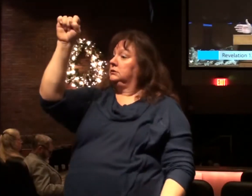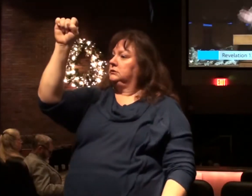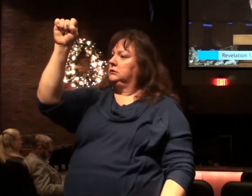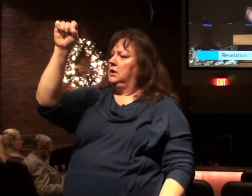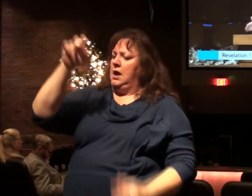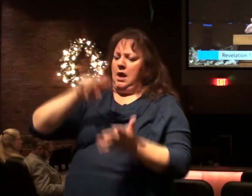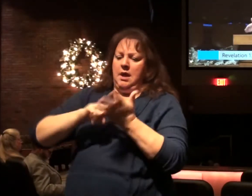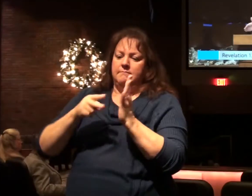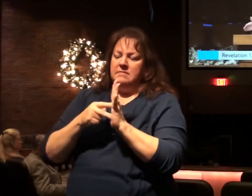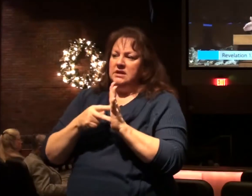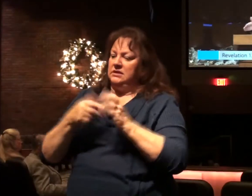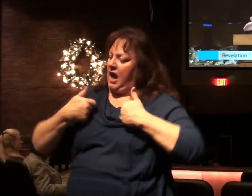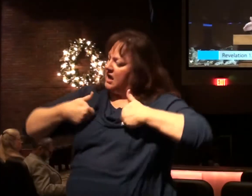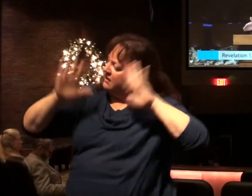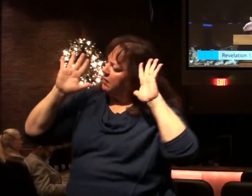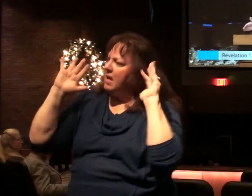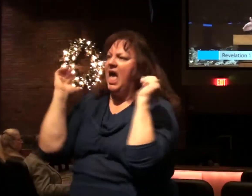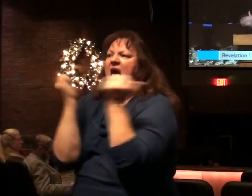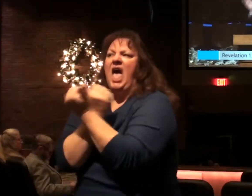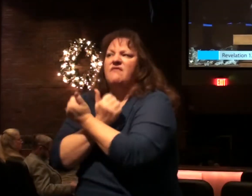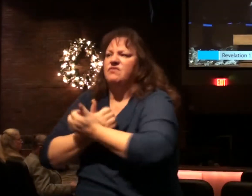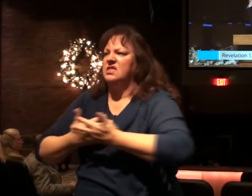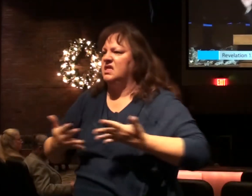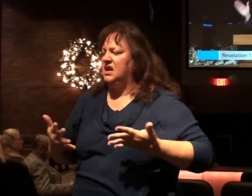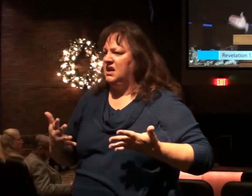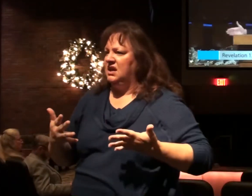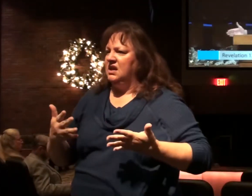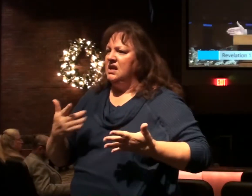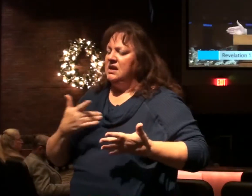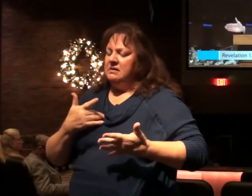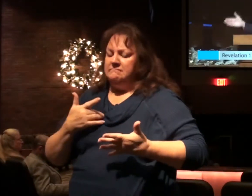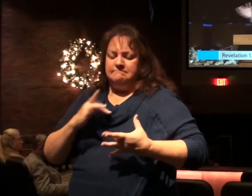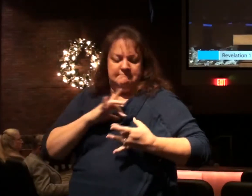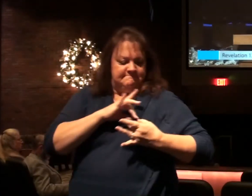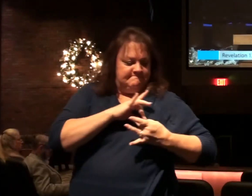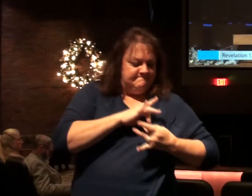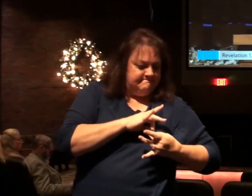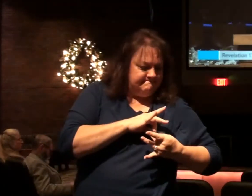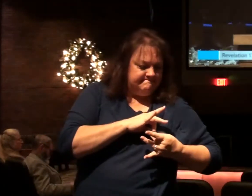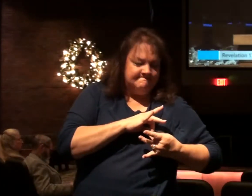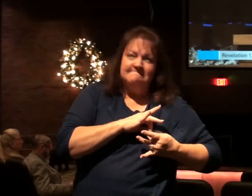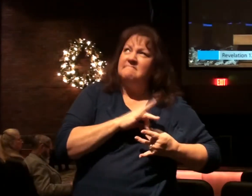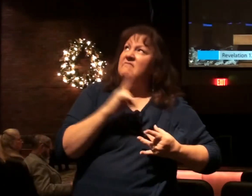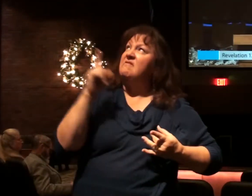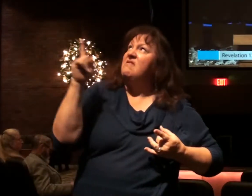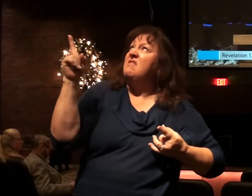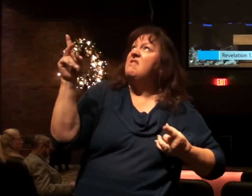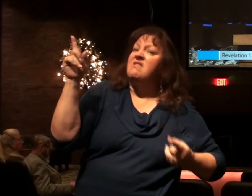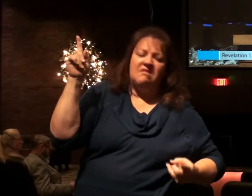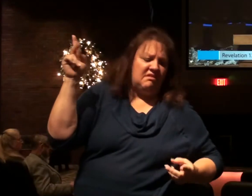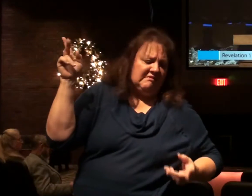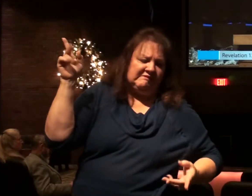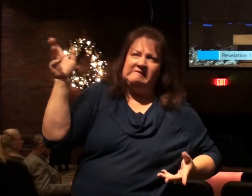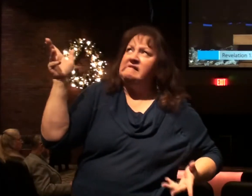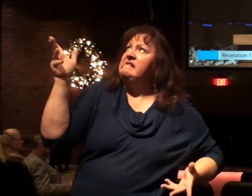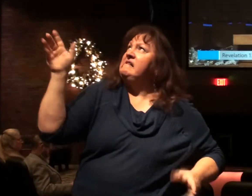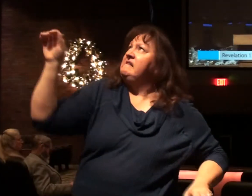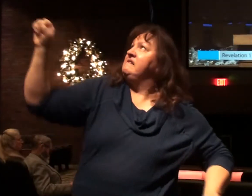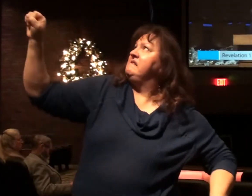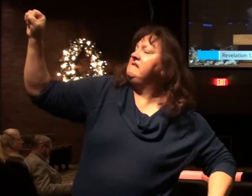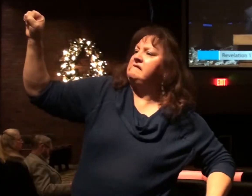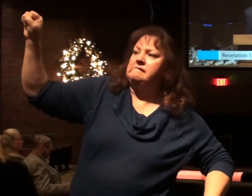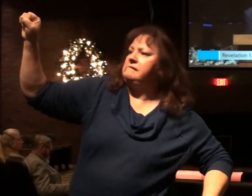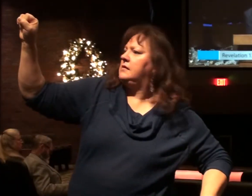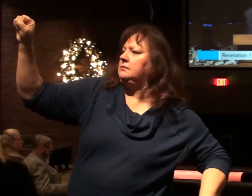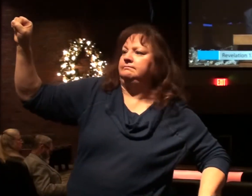it means everything. That means your allegiance has not partially moved. You are now